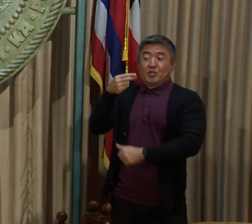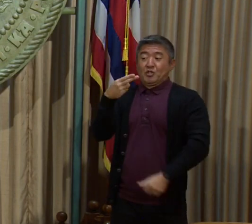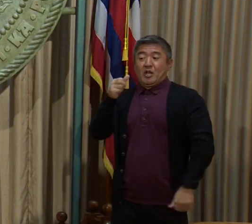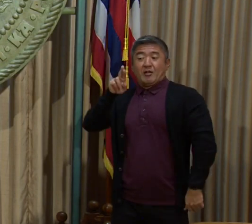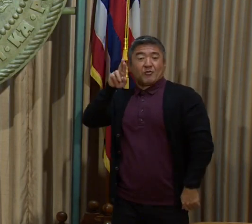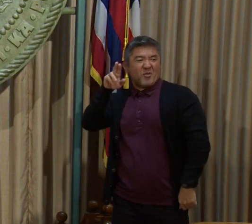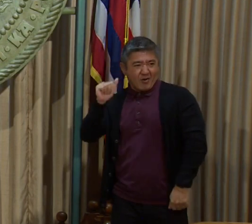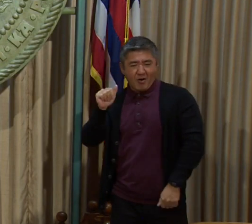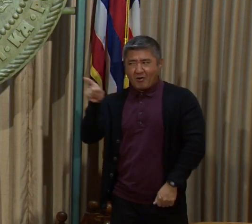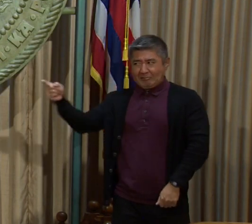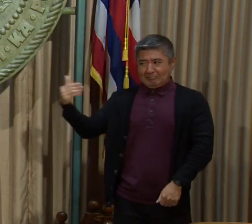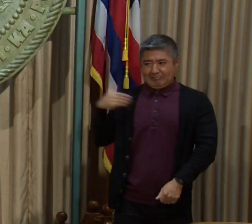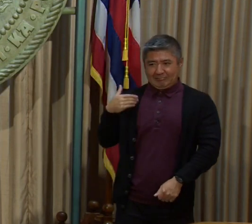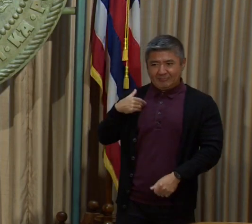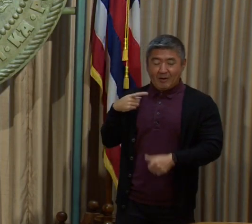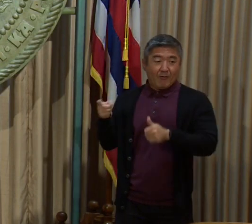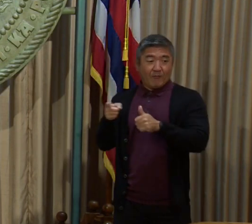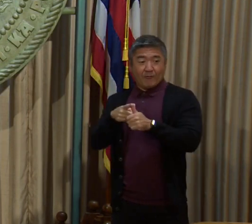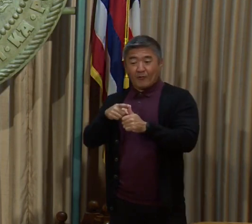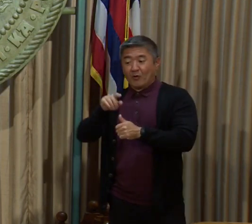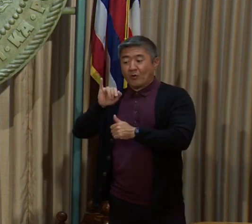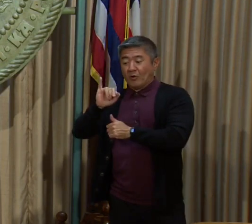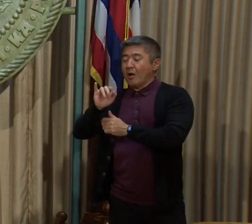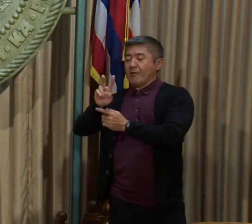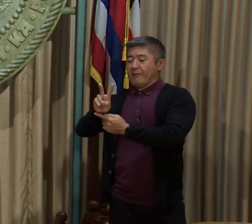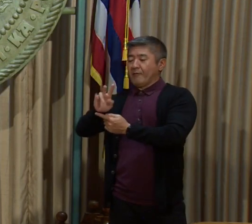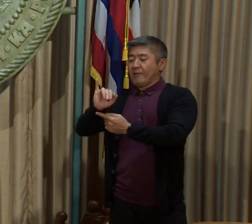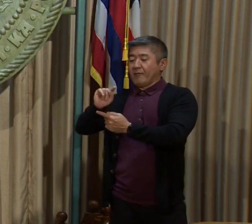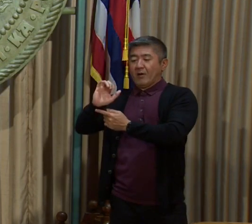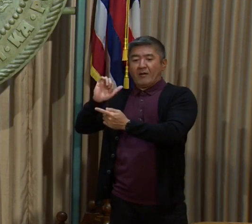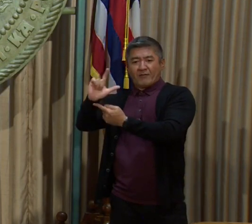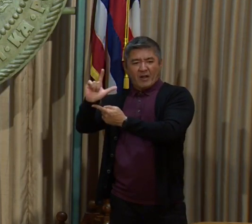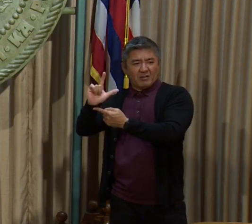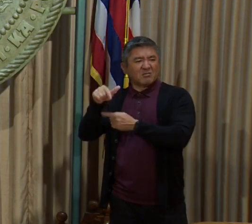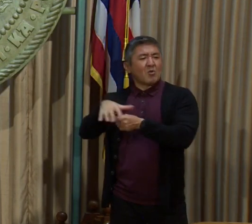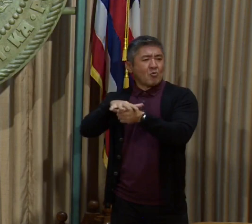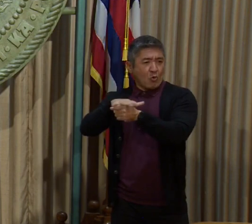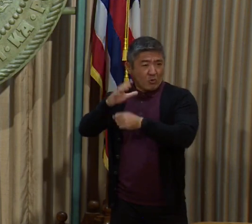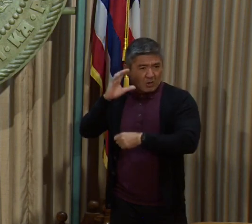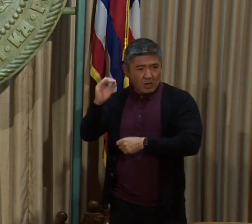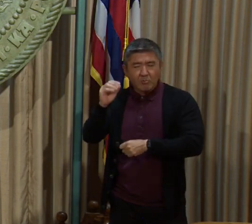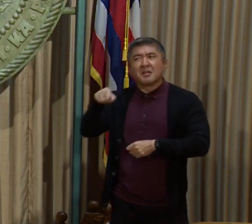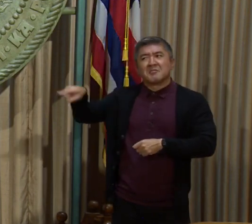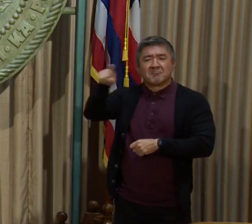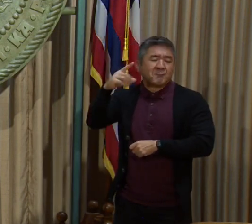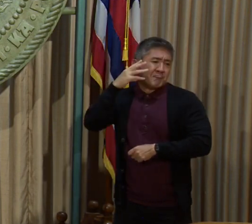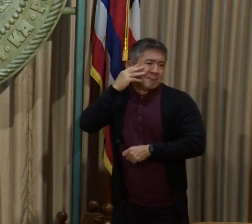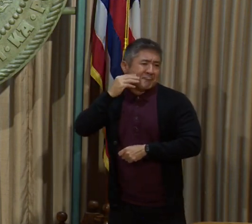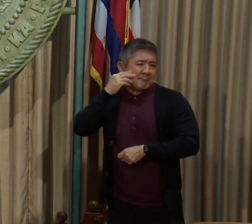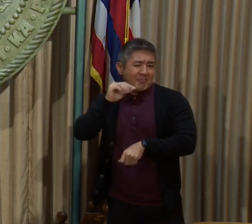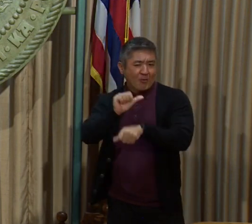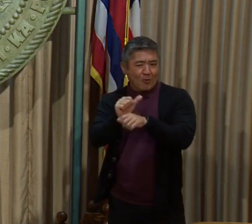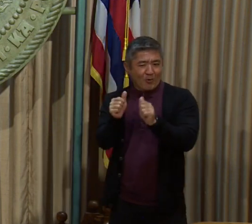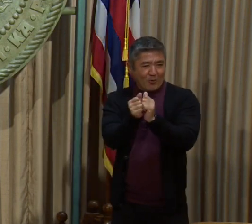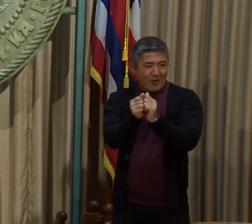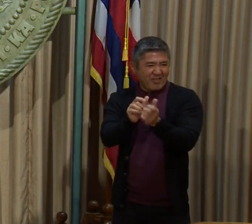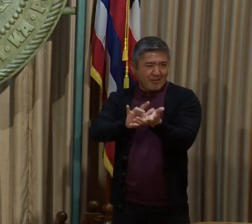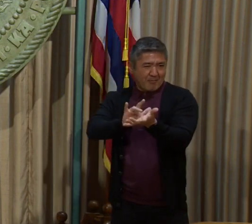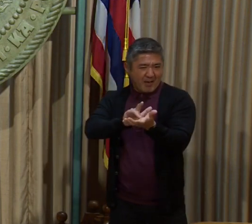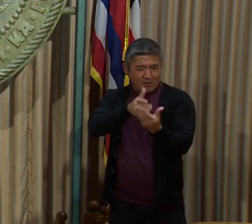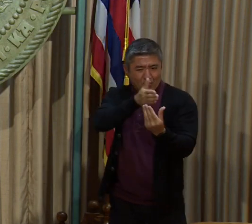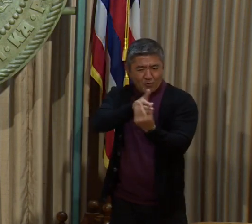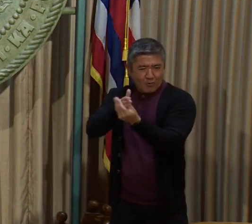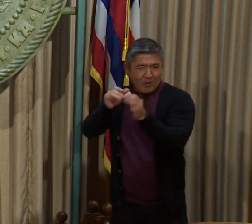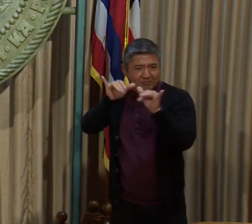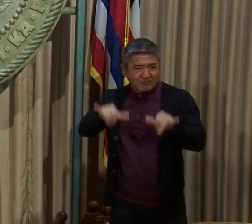have worked very closely with First Vitals, a very good local company. They have a lot of experience working with our health care system and our medical records system, so they've given us a lot